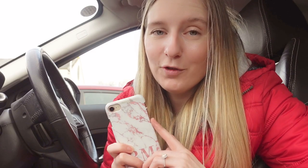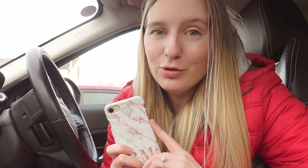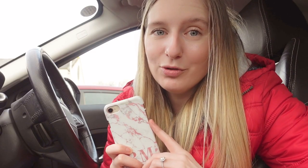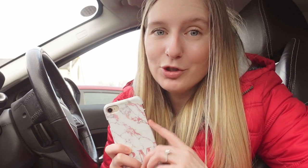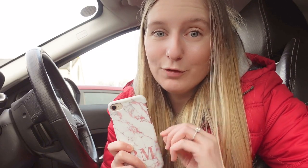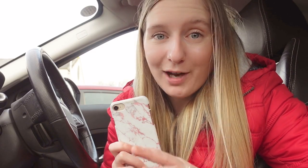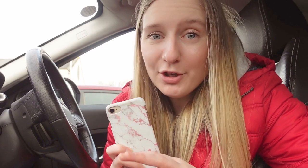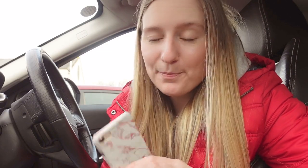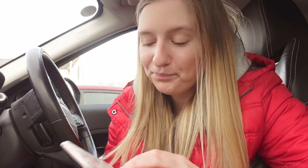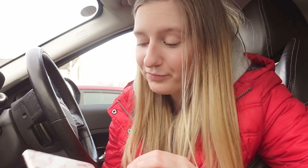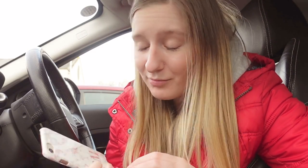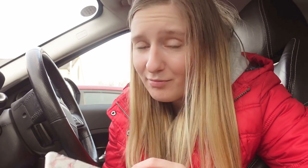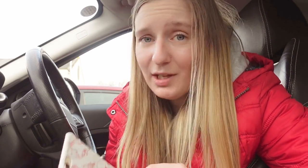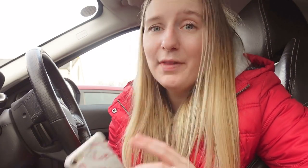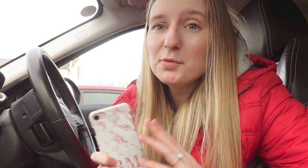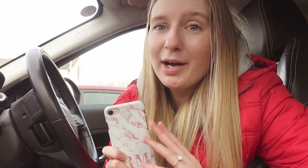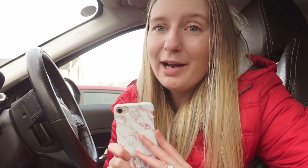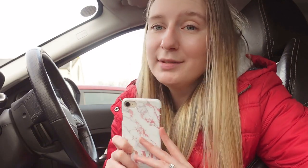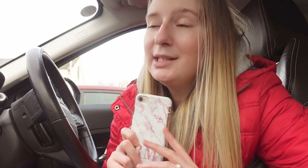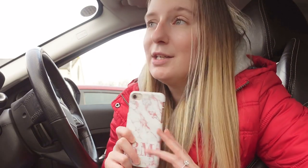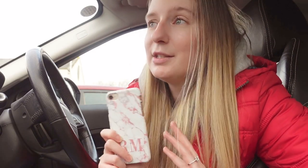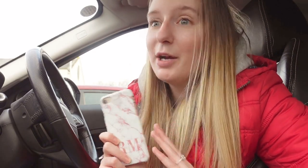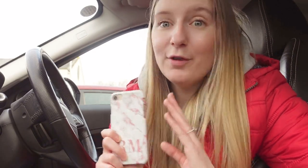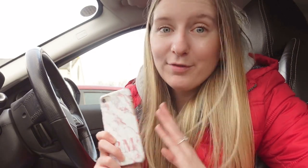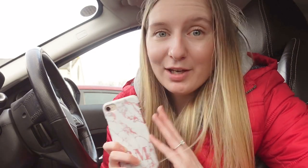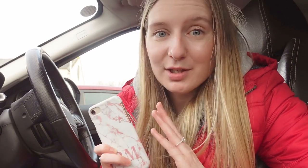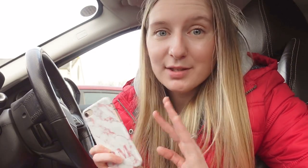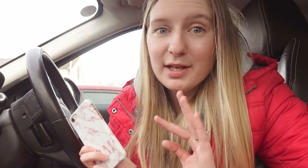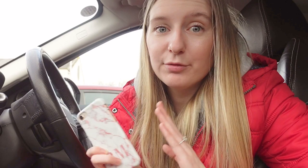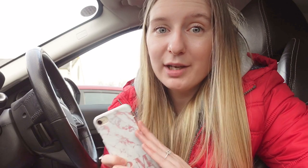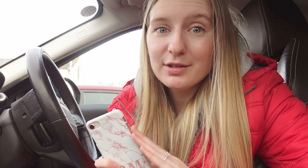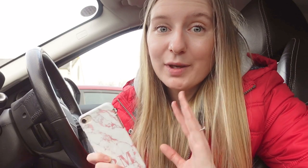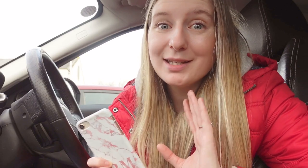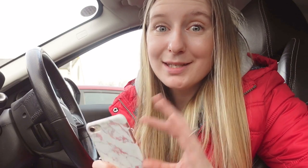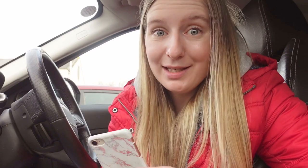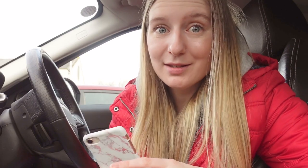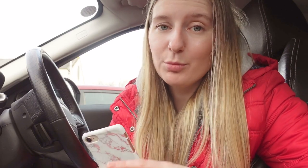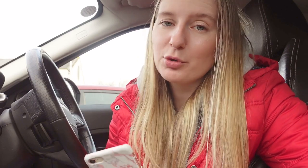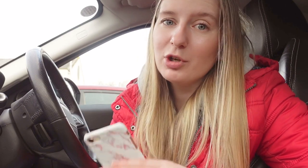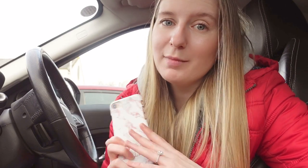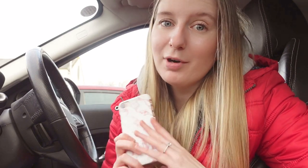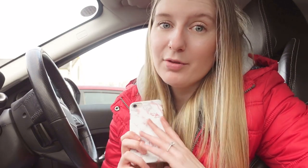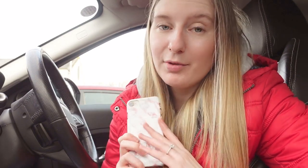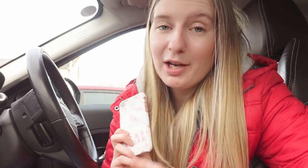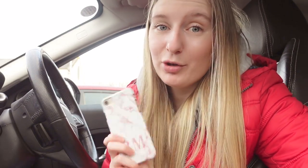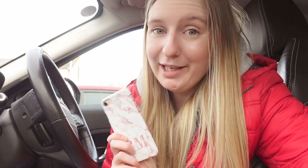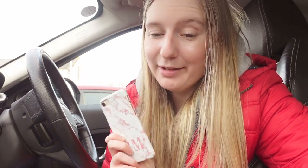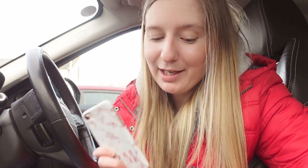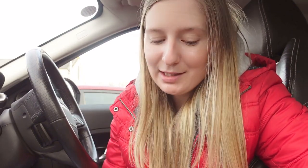phone to flash and that's what I have so my phone flashes instead of ring so I can see that someone's calling me rather than relying on hearing it